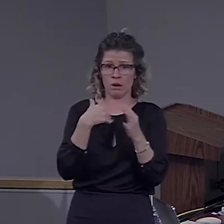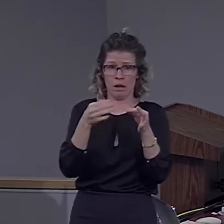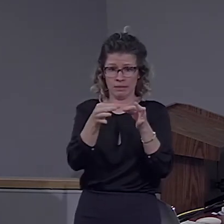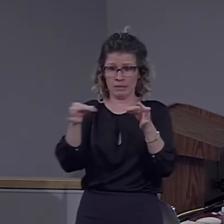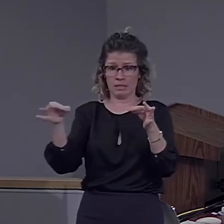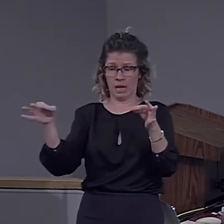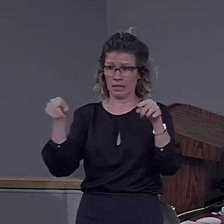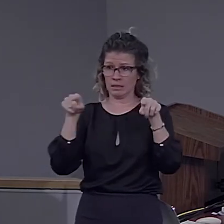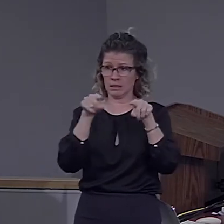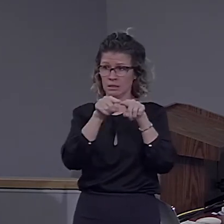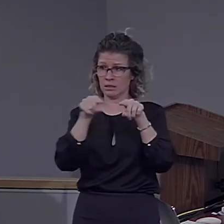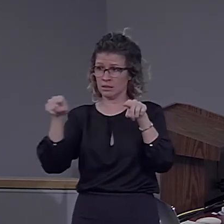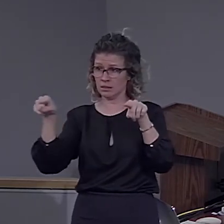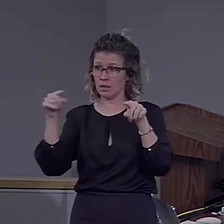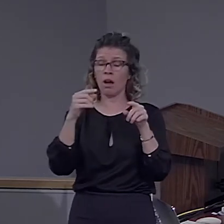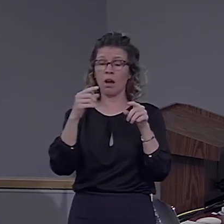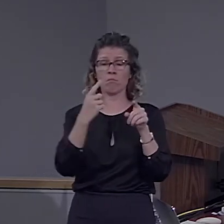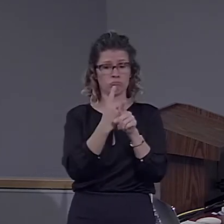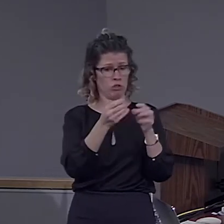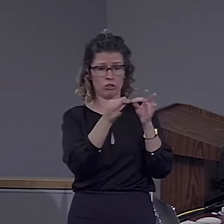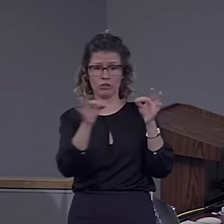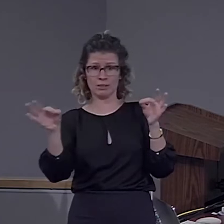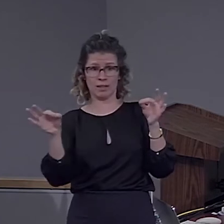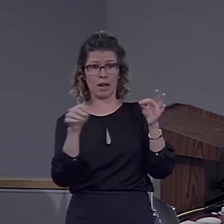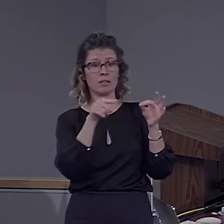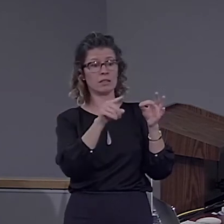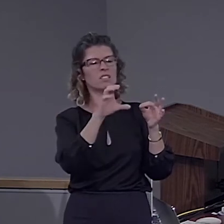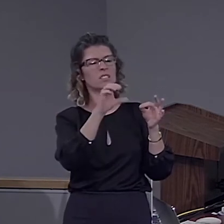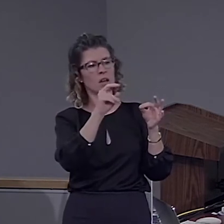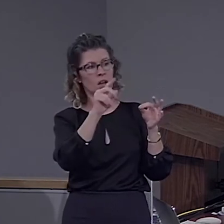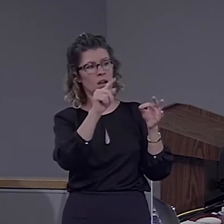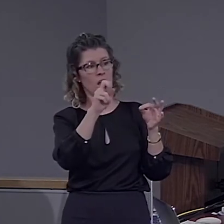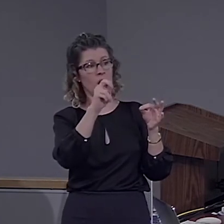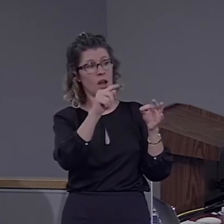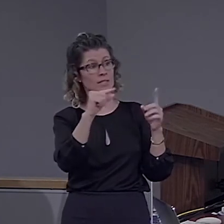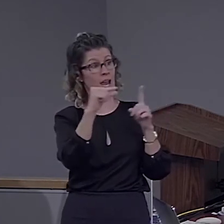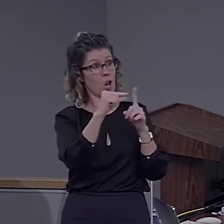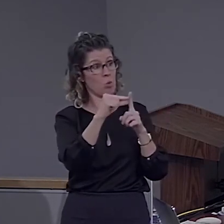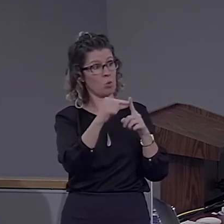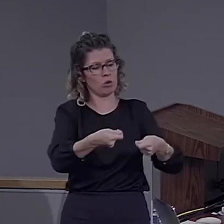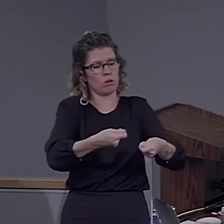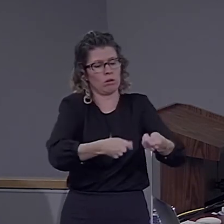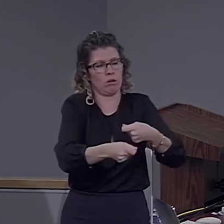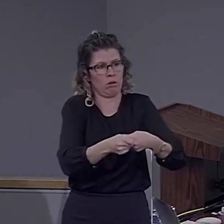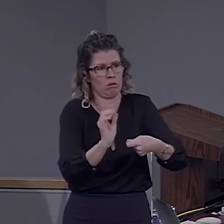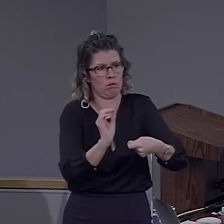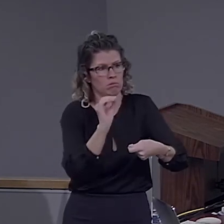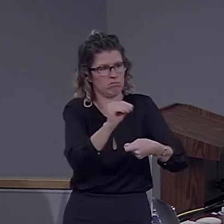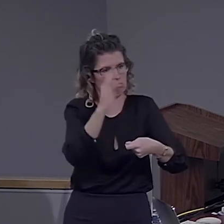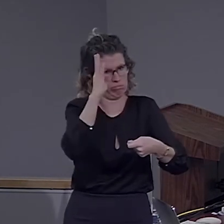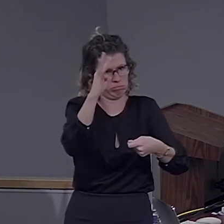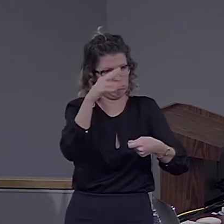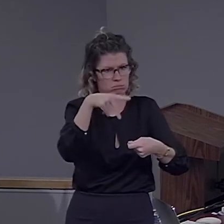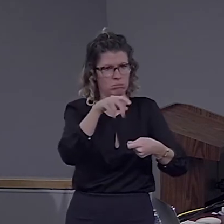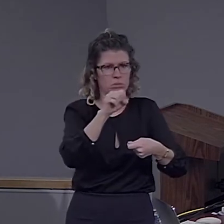and we replace the words, the content words, by pseudowords. So, it begins to be nonsense. I